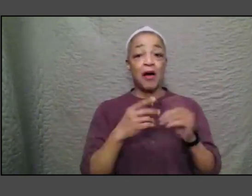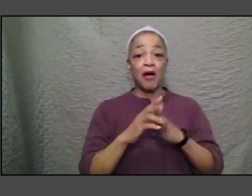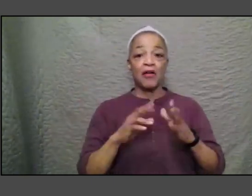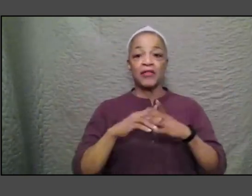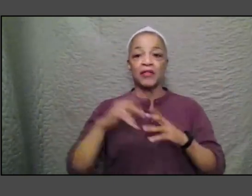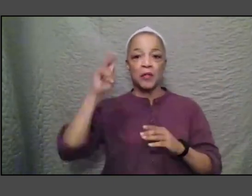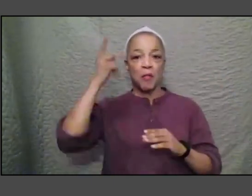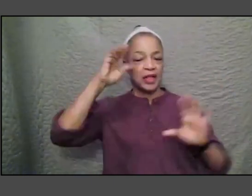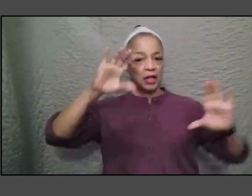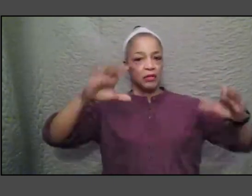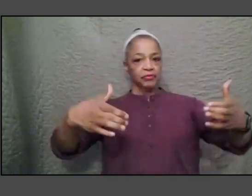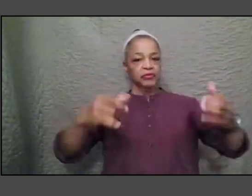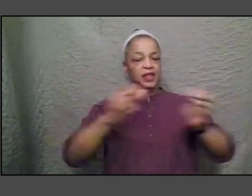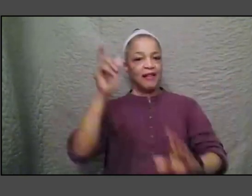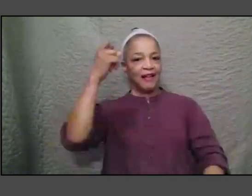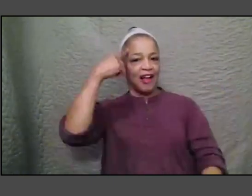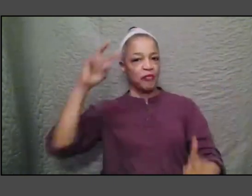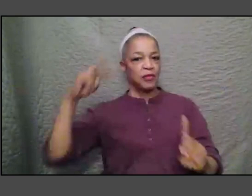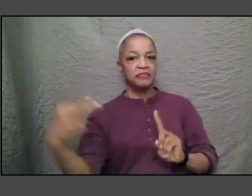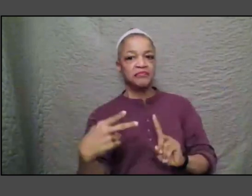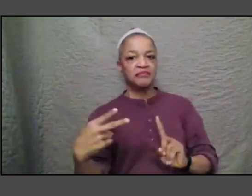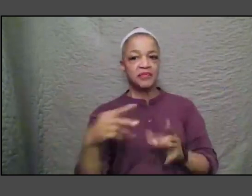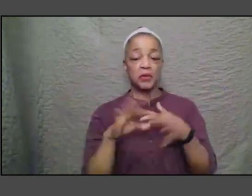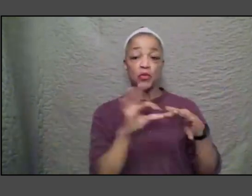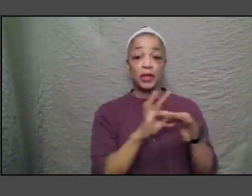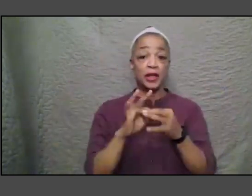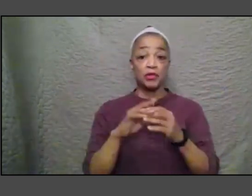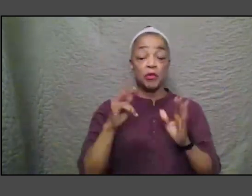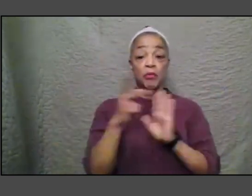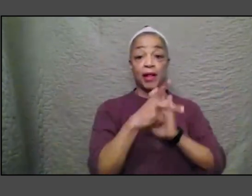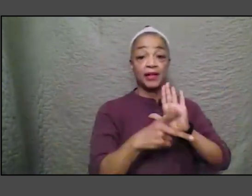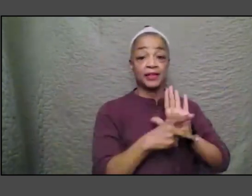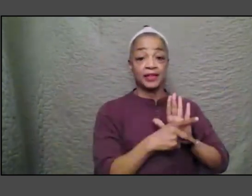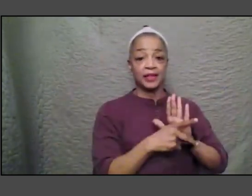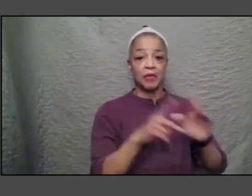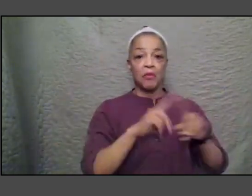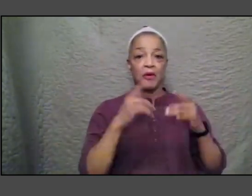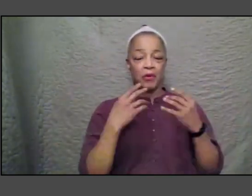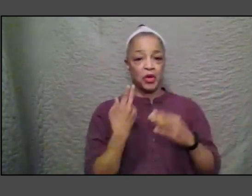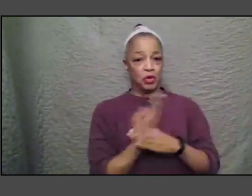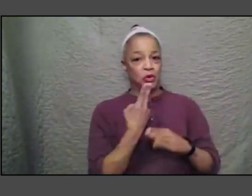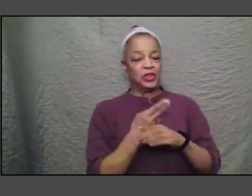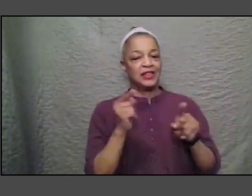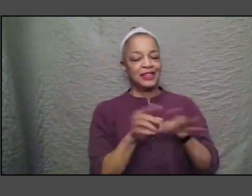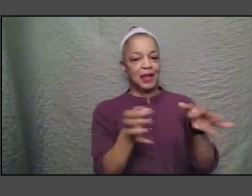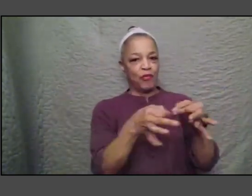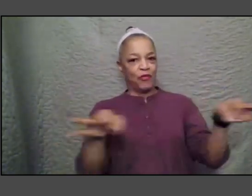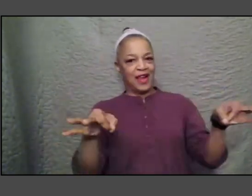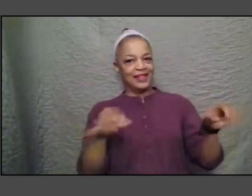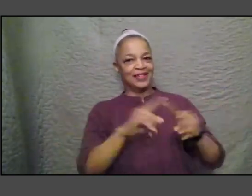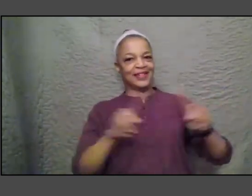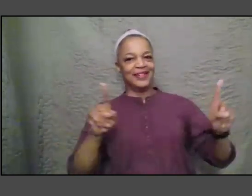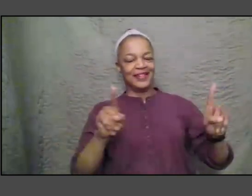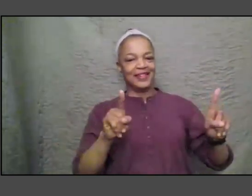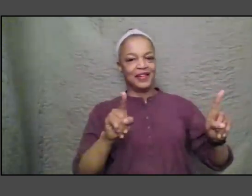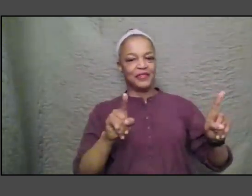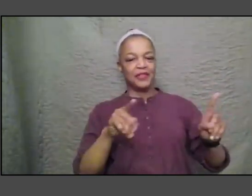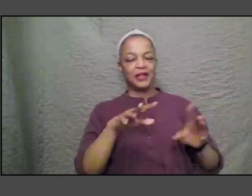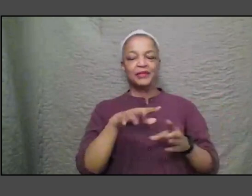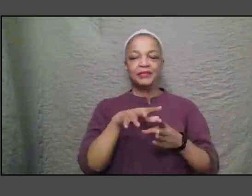sense and in relation to policies but we're using the same phrase in a different context to talk about the state of our current